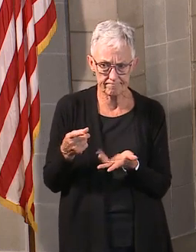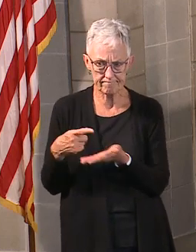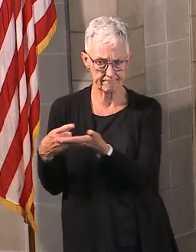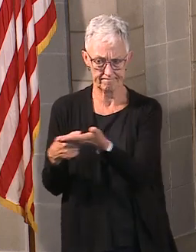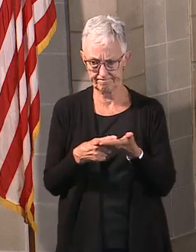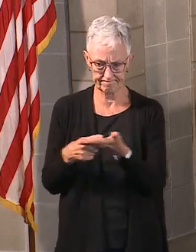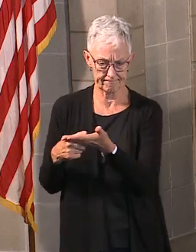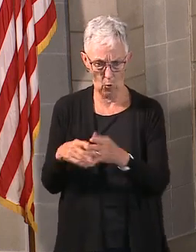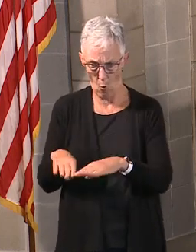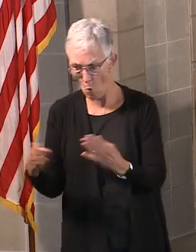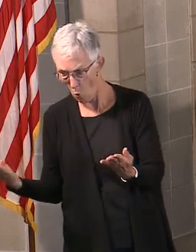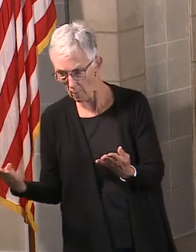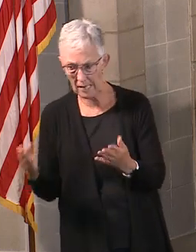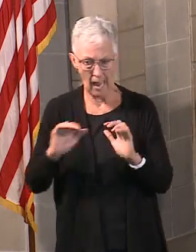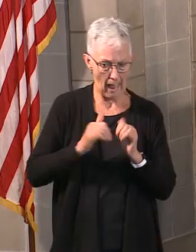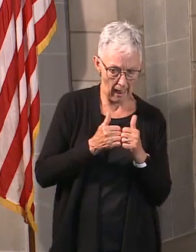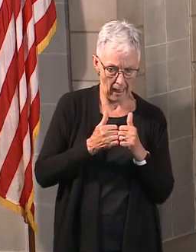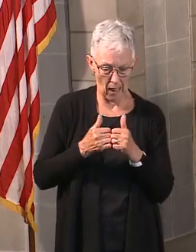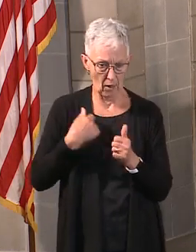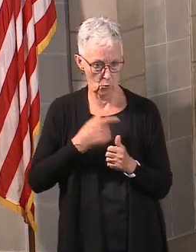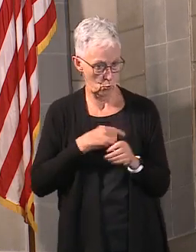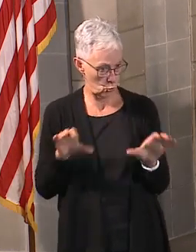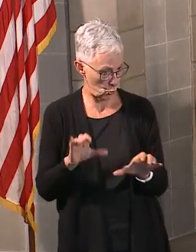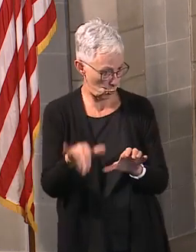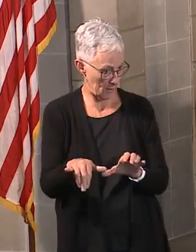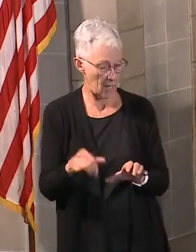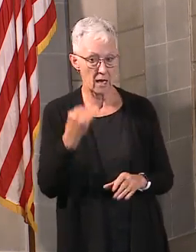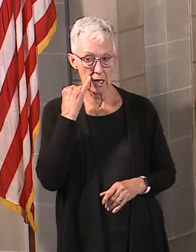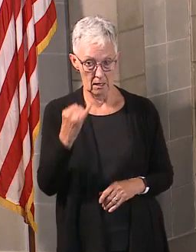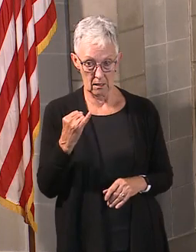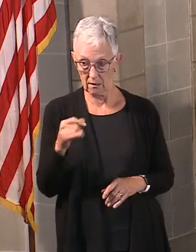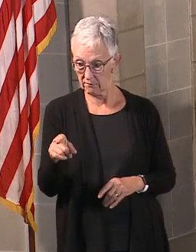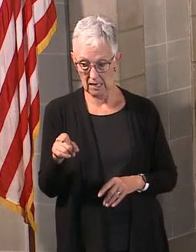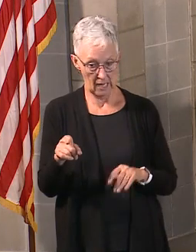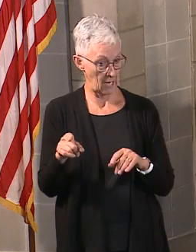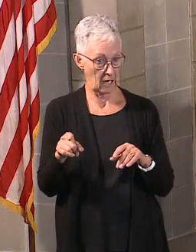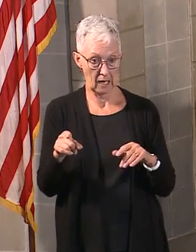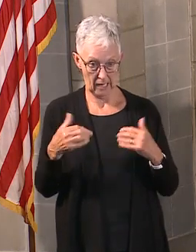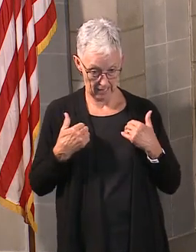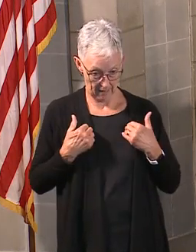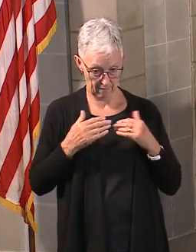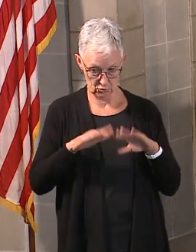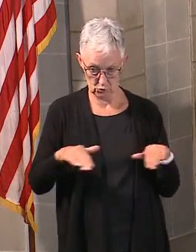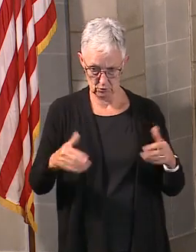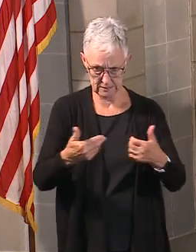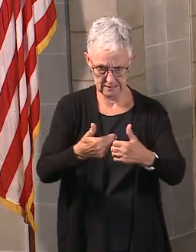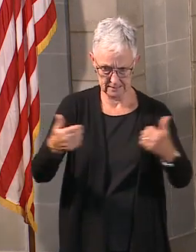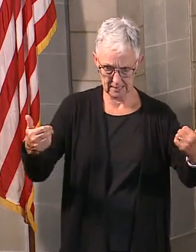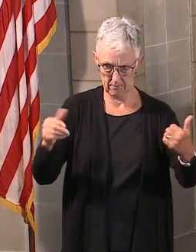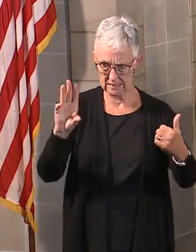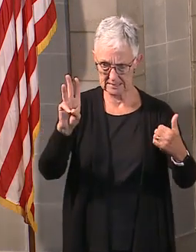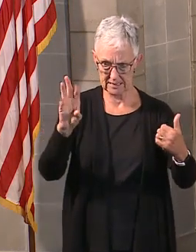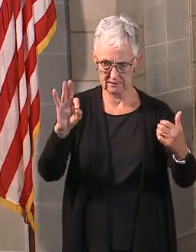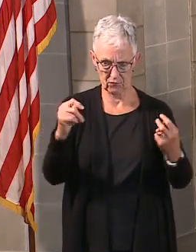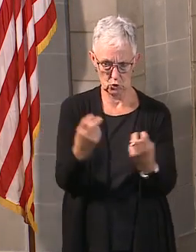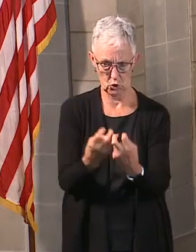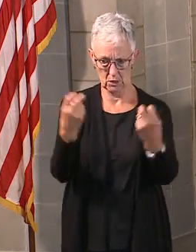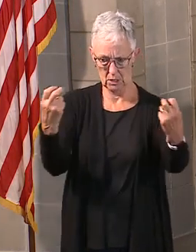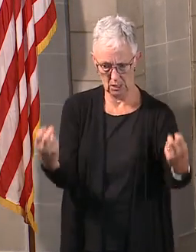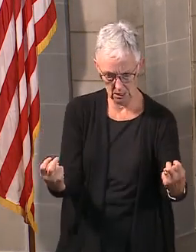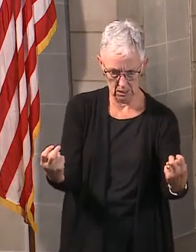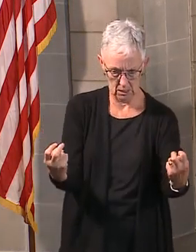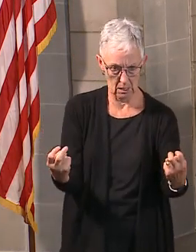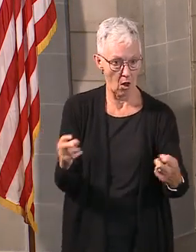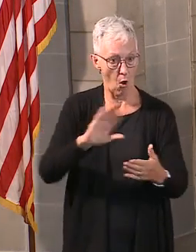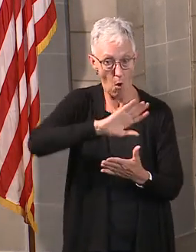and if they are able to, say, have students be six foot apart in a classroom and they're all wearing masks, that is going to be a much easier